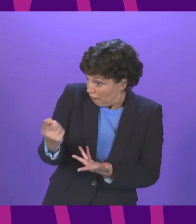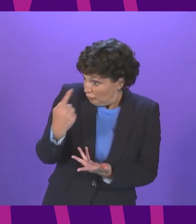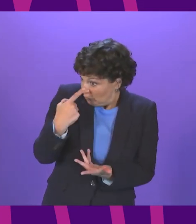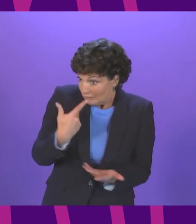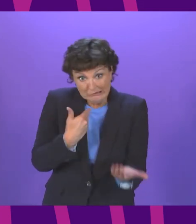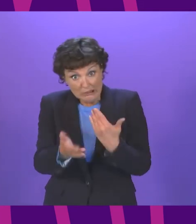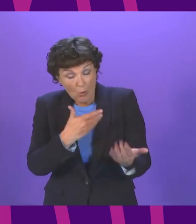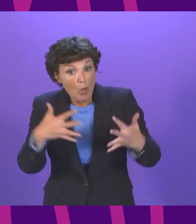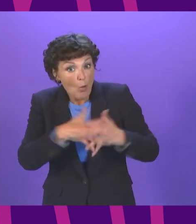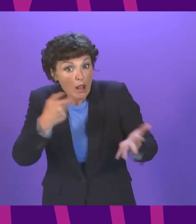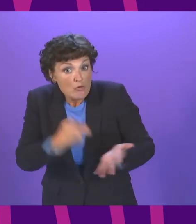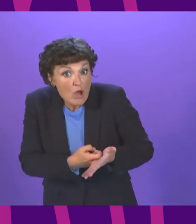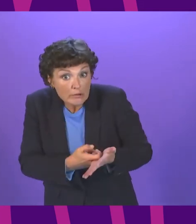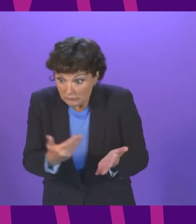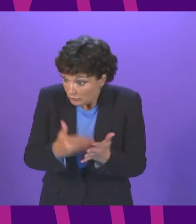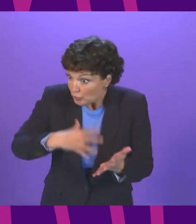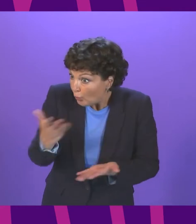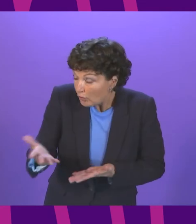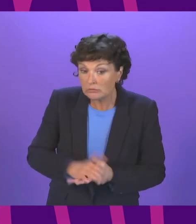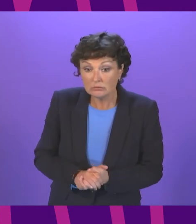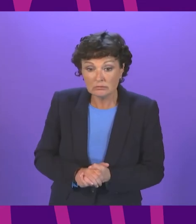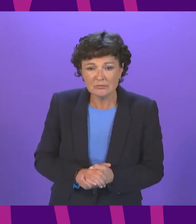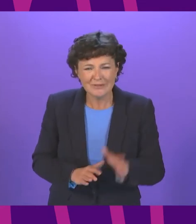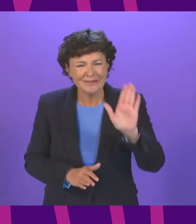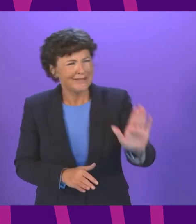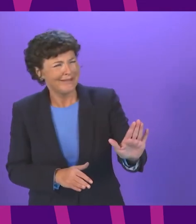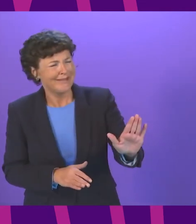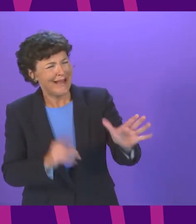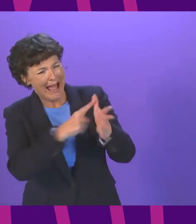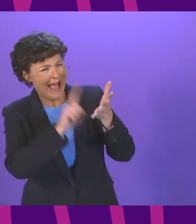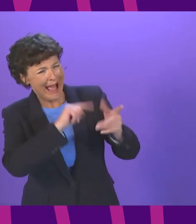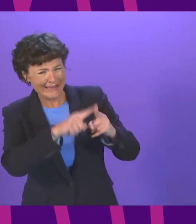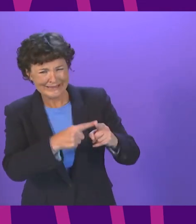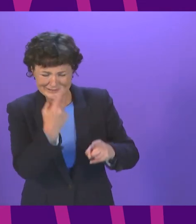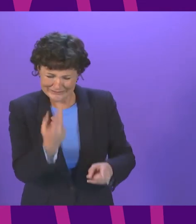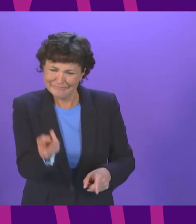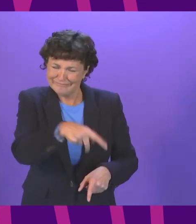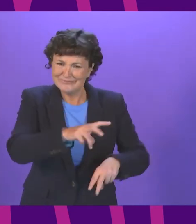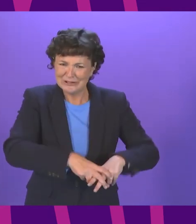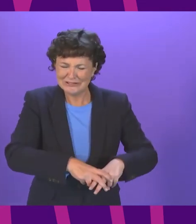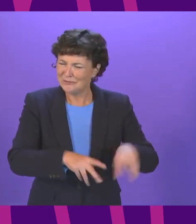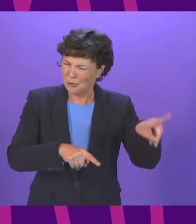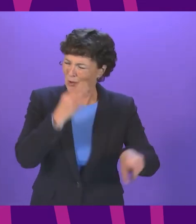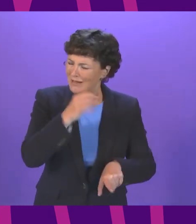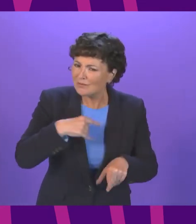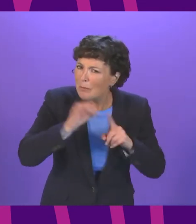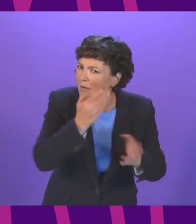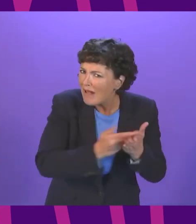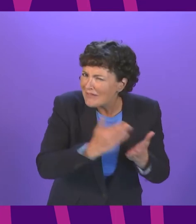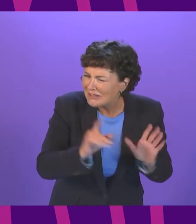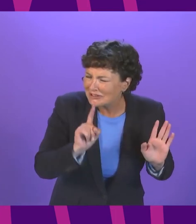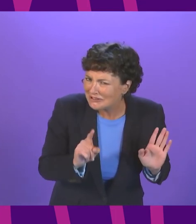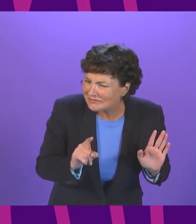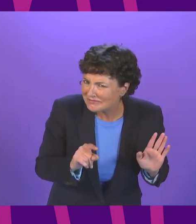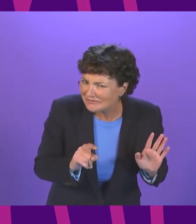his concerns by intervention just now Alex Mr. Cole-Hamilton please resume your seat for a second just on the point of clarification there